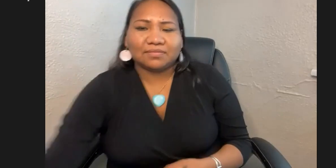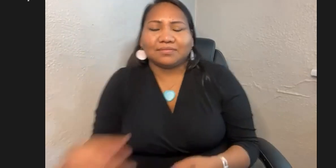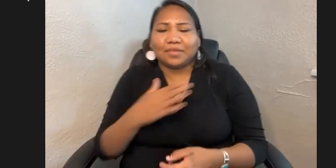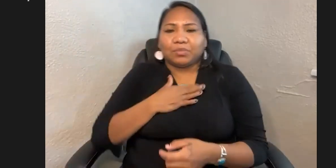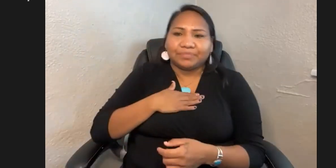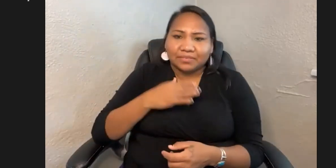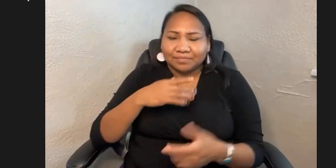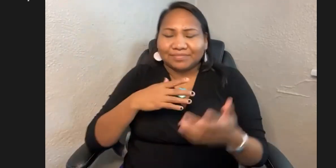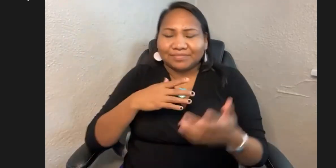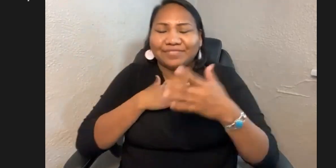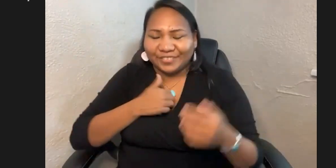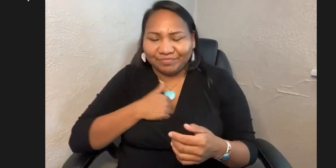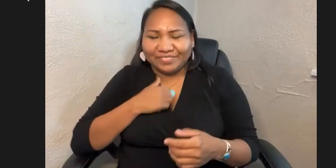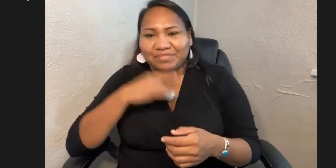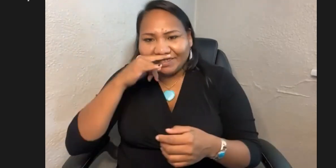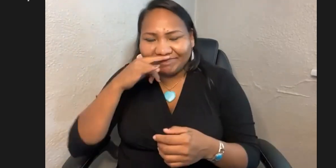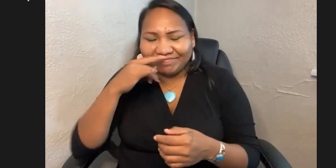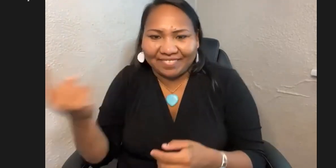Sorry, one second.